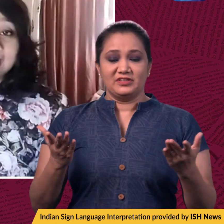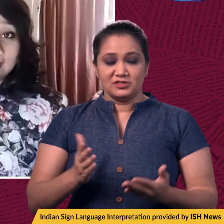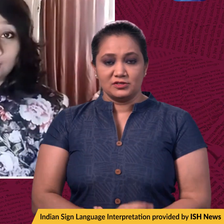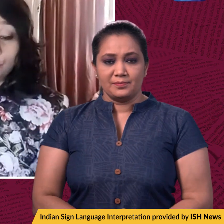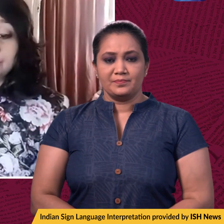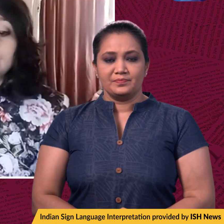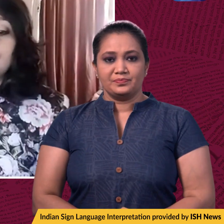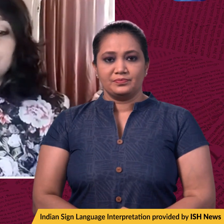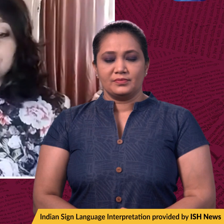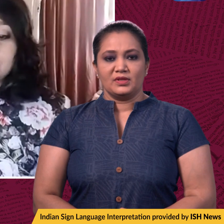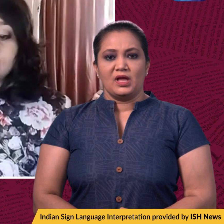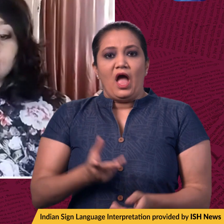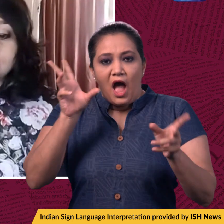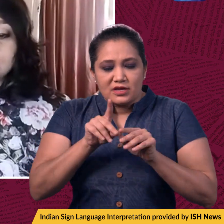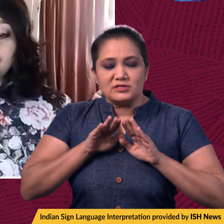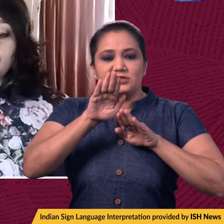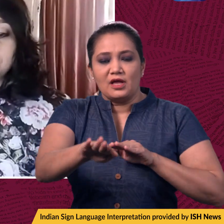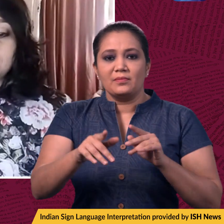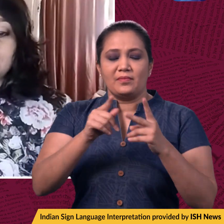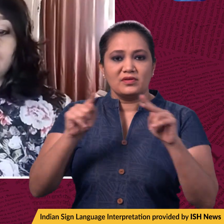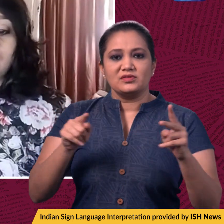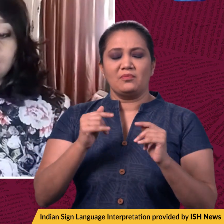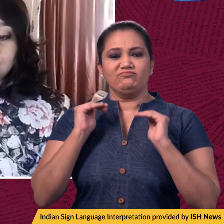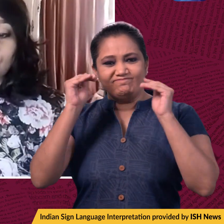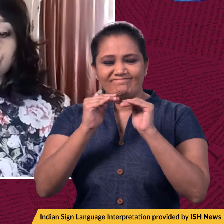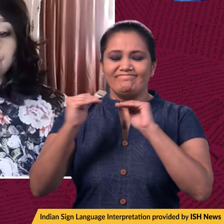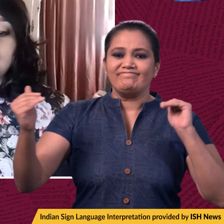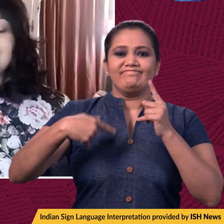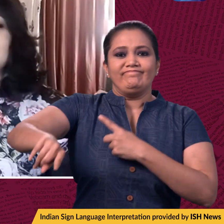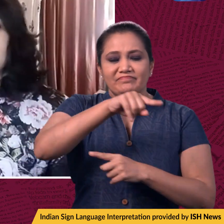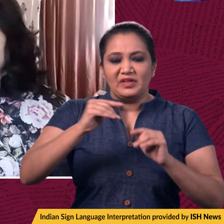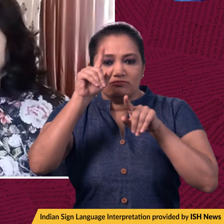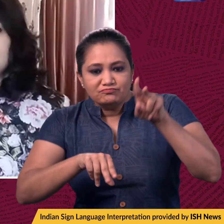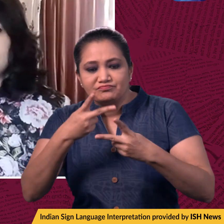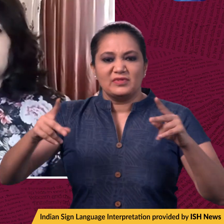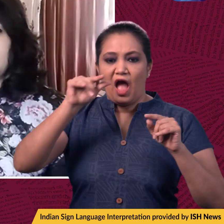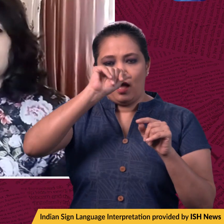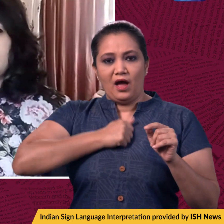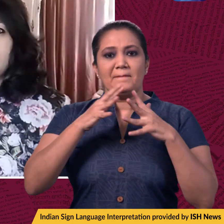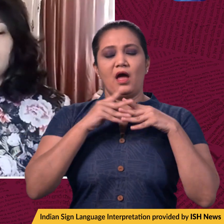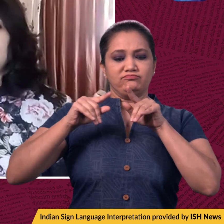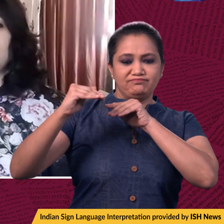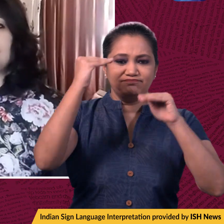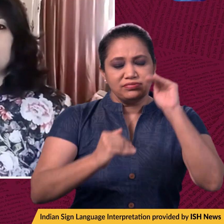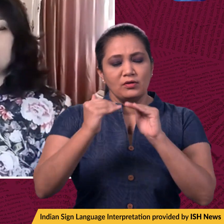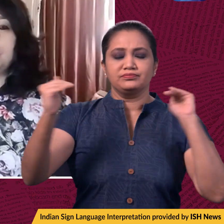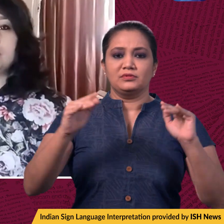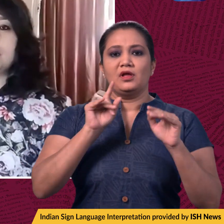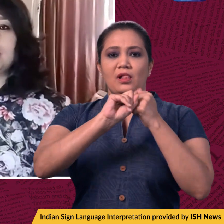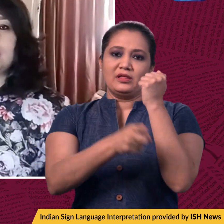said, and I quote, we have taken another step toward making our highest quote reflect the diversity of America, end quote. That brings us to the